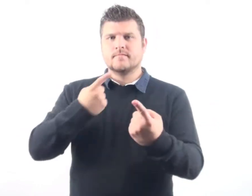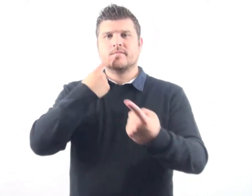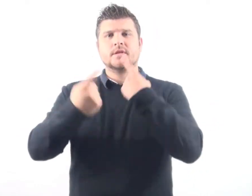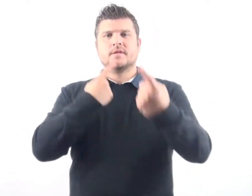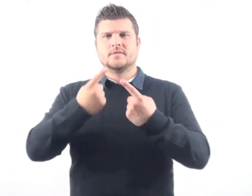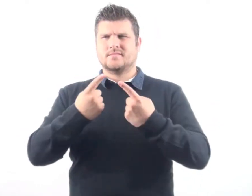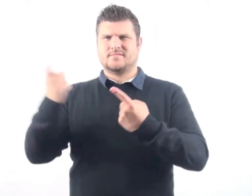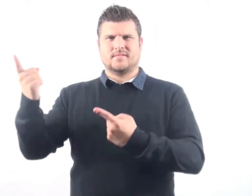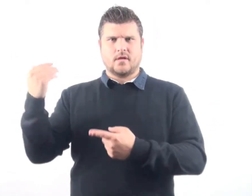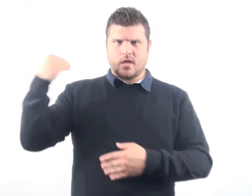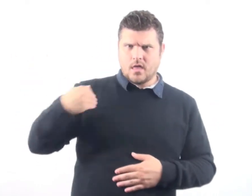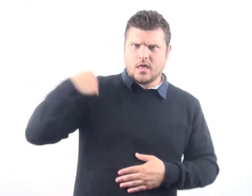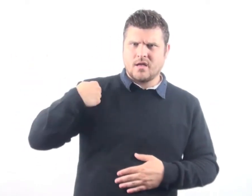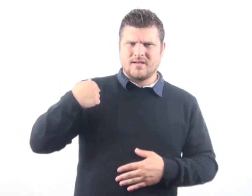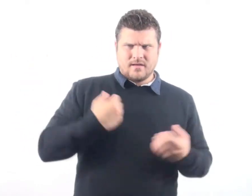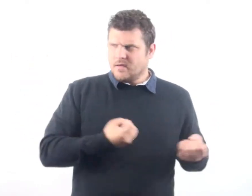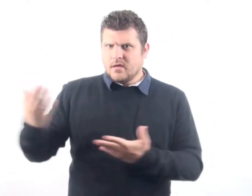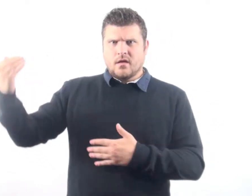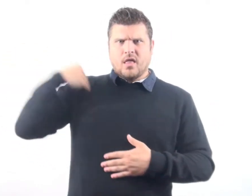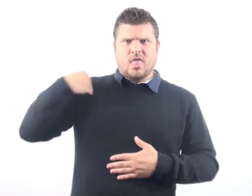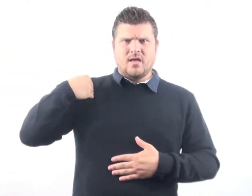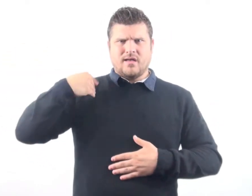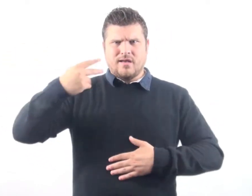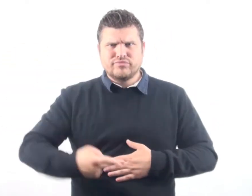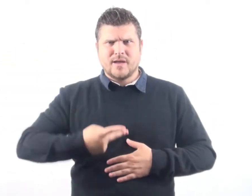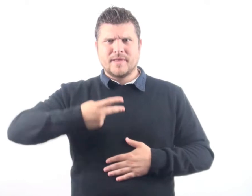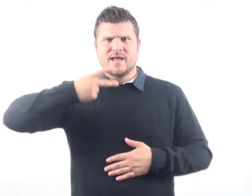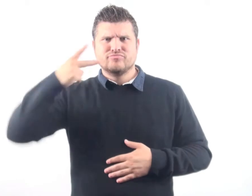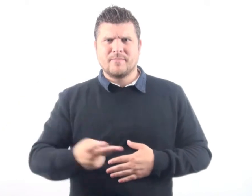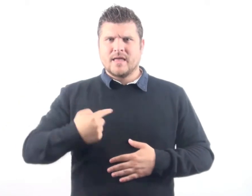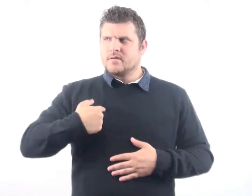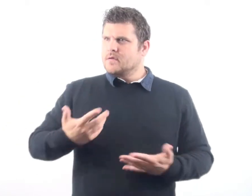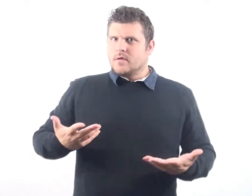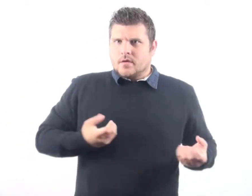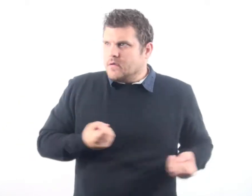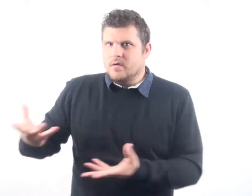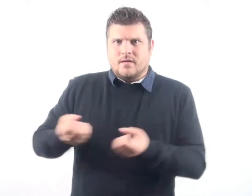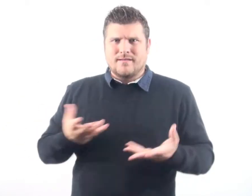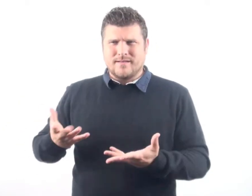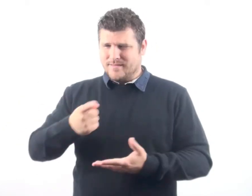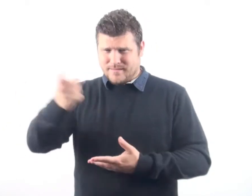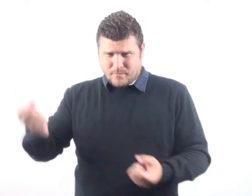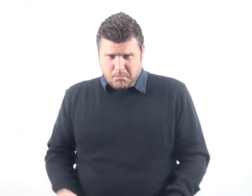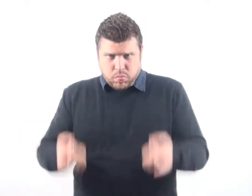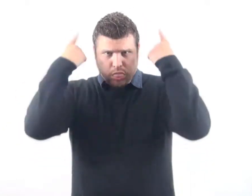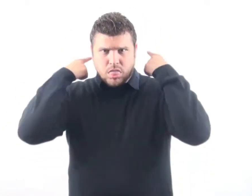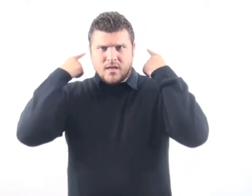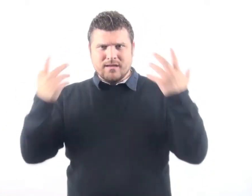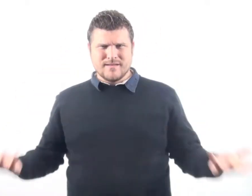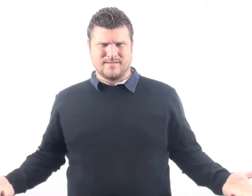with my everyday business and I give them all the information they need, but they keep pestering me for more and more, over and over, and I really don't understand what